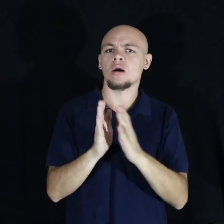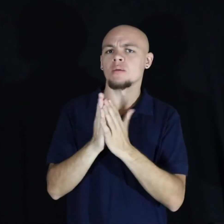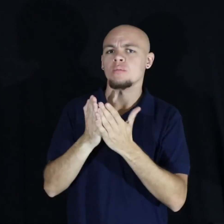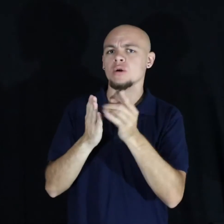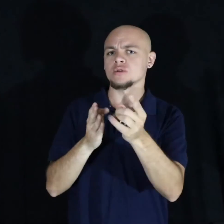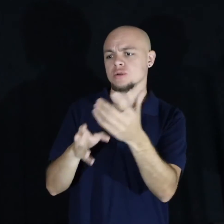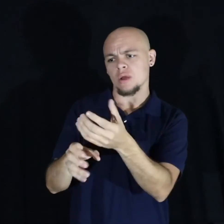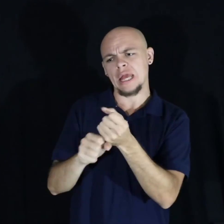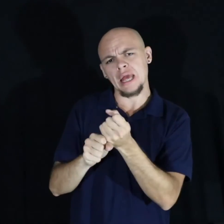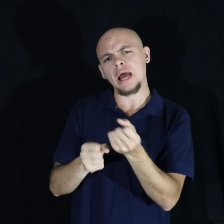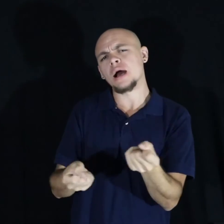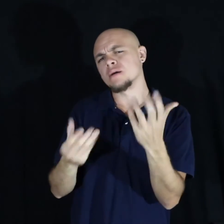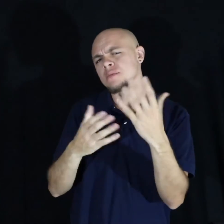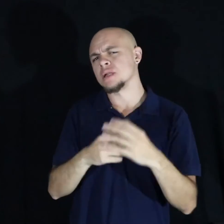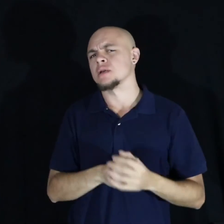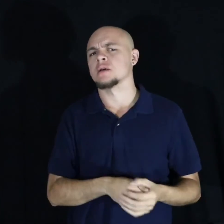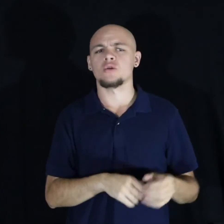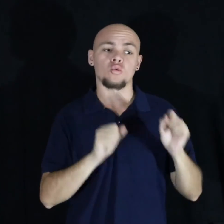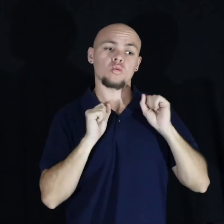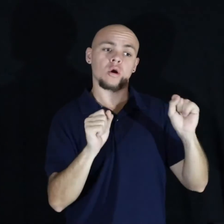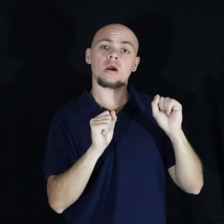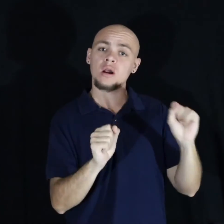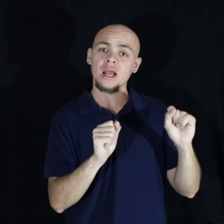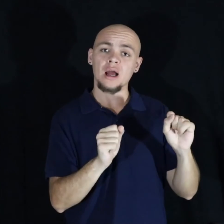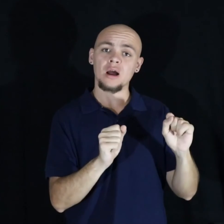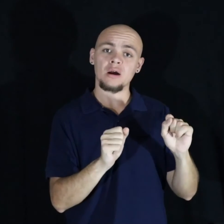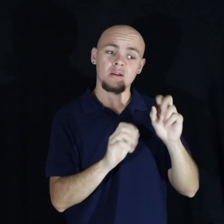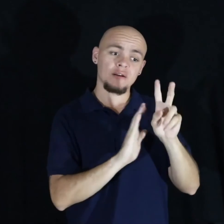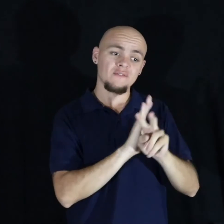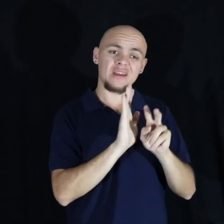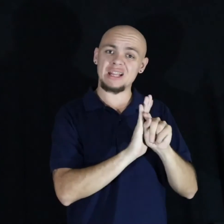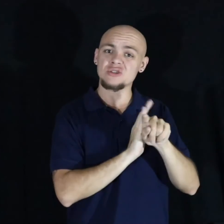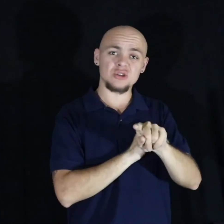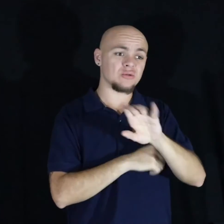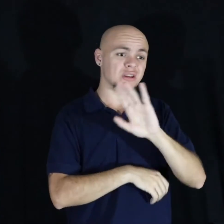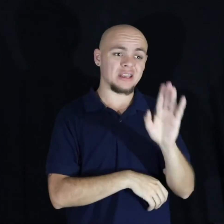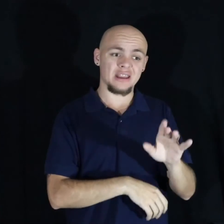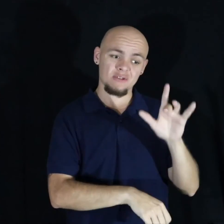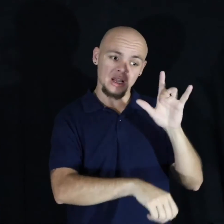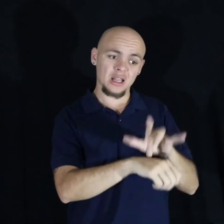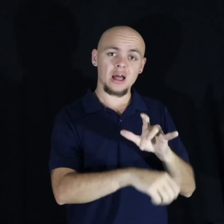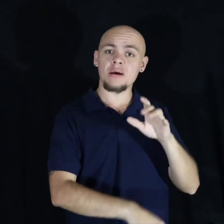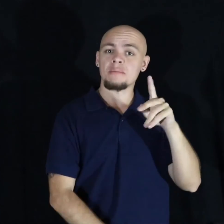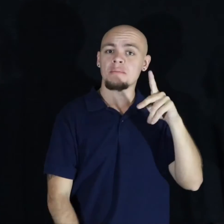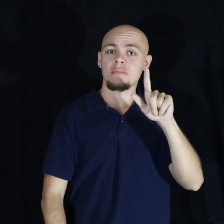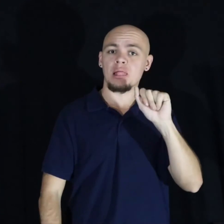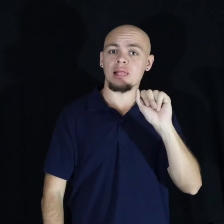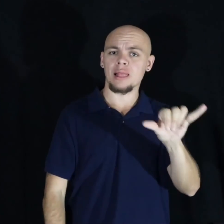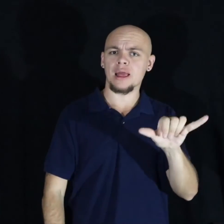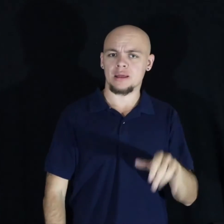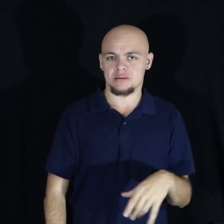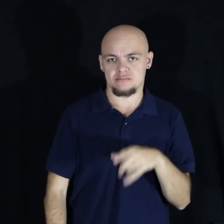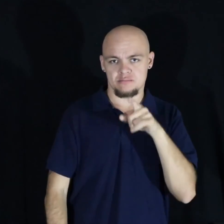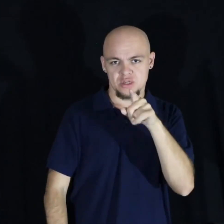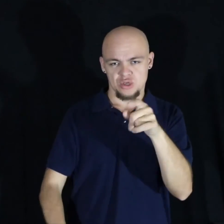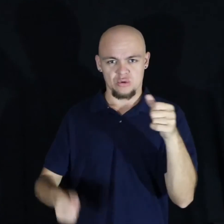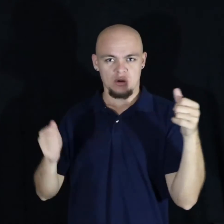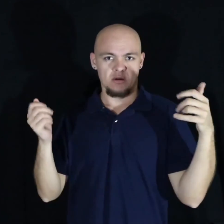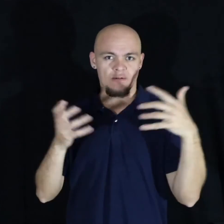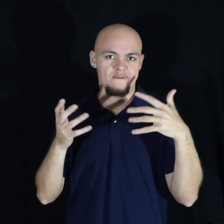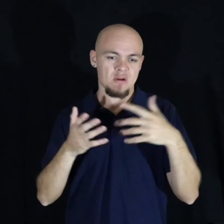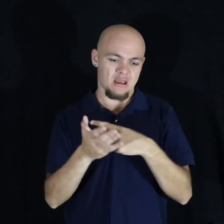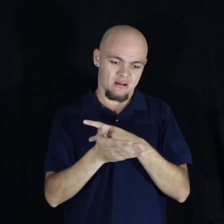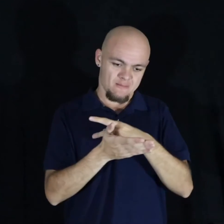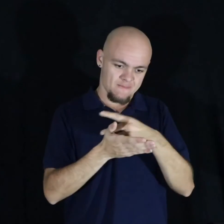received? How many workout videos have you purchased and you never pressed play? Because you was afraid of